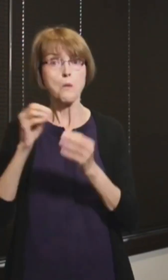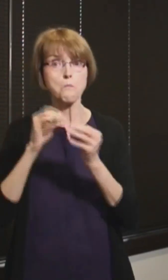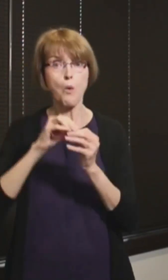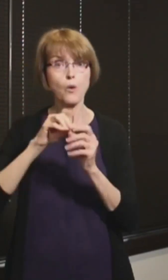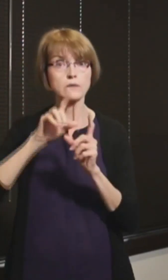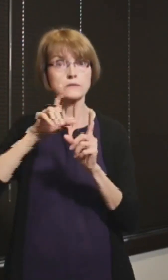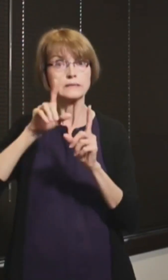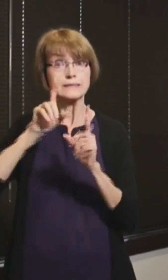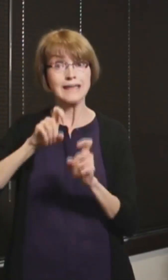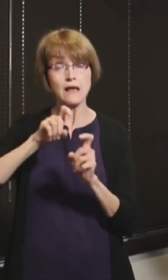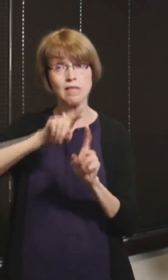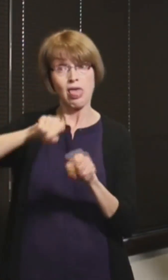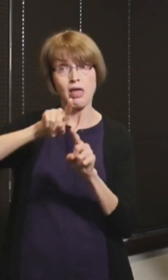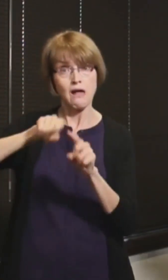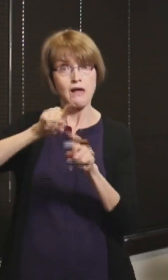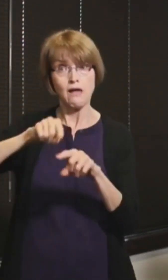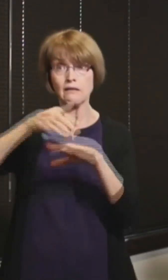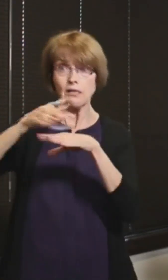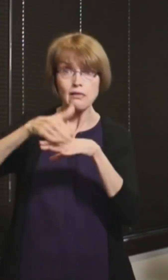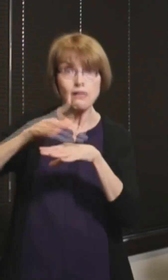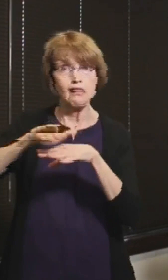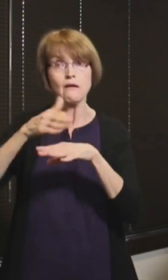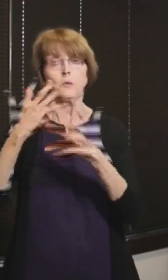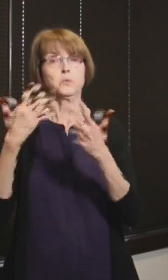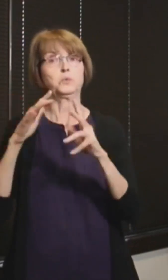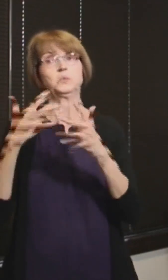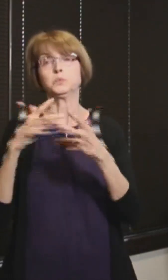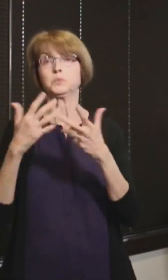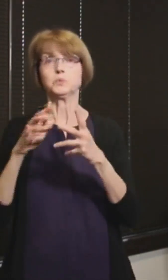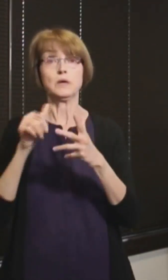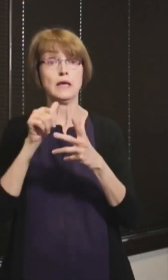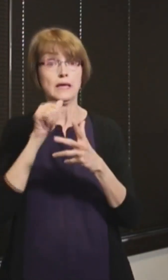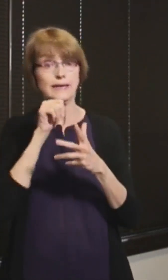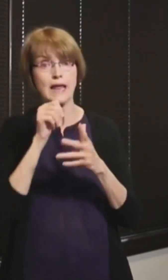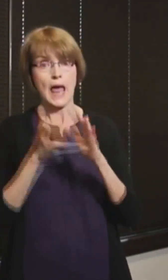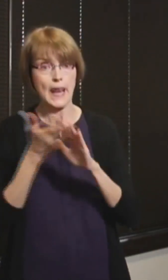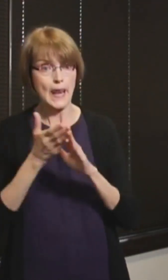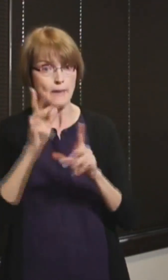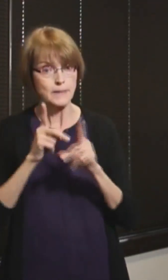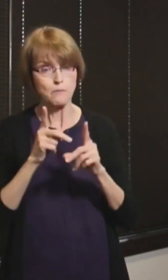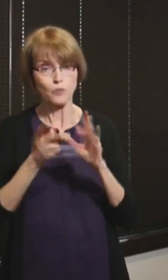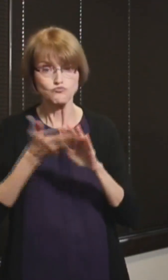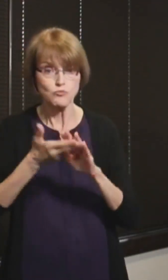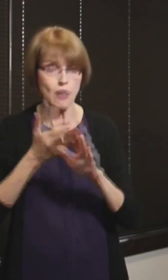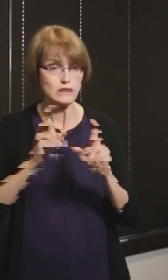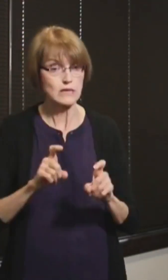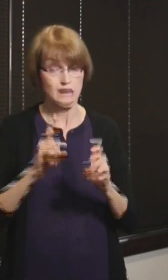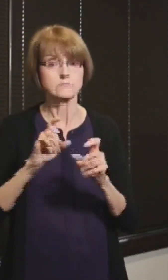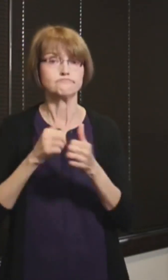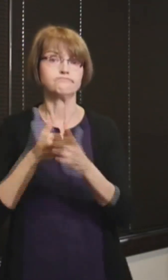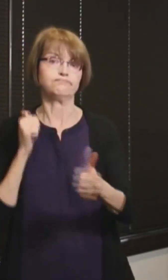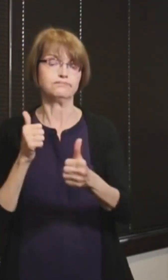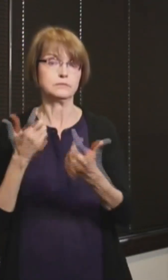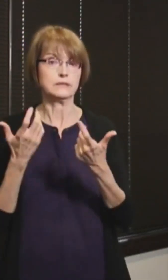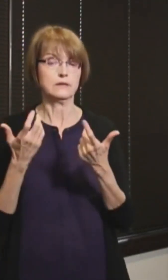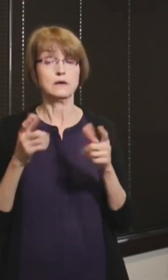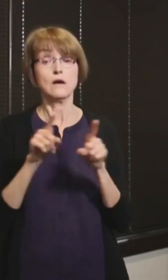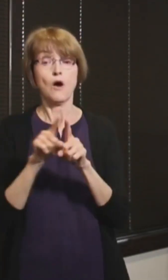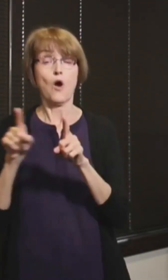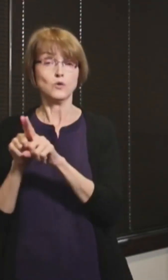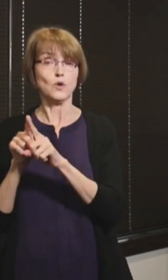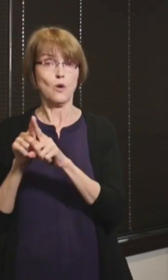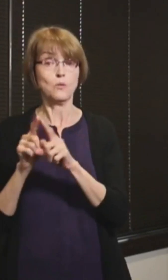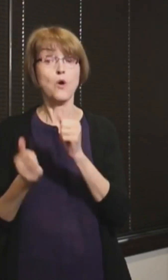don't have the capacity to run, it backs up all of the test results. And then there's a tiering system on top of that. So the most